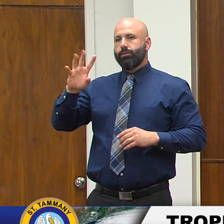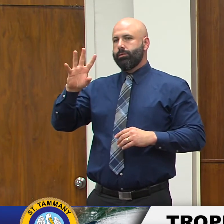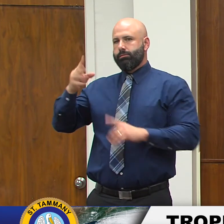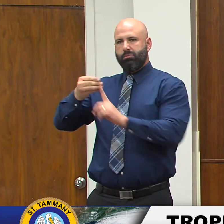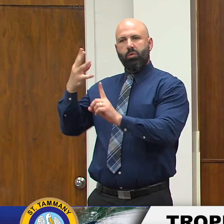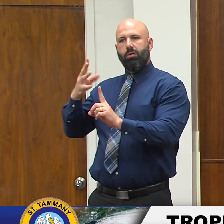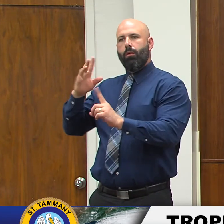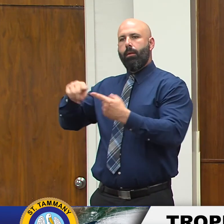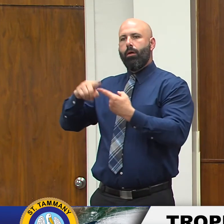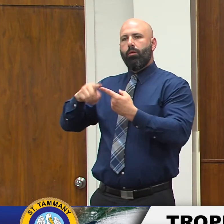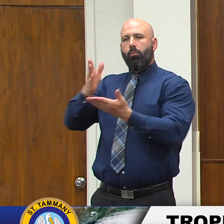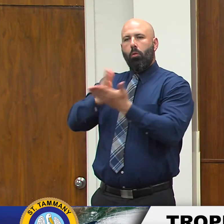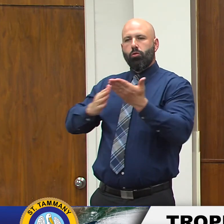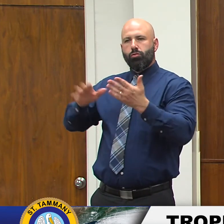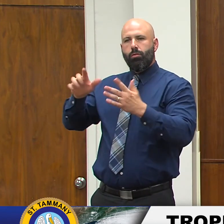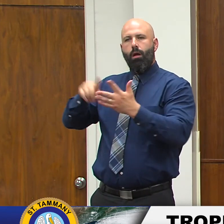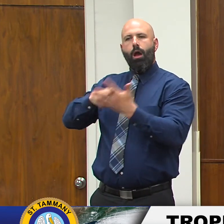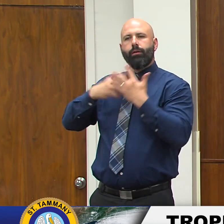the emergency operations center